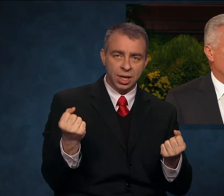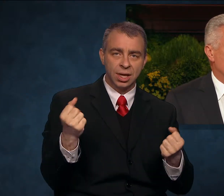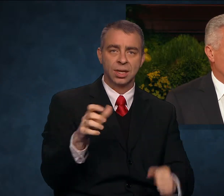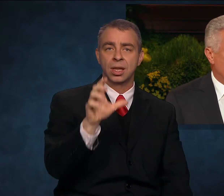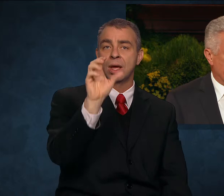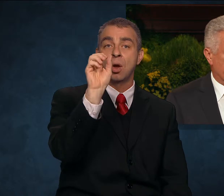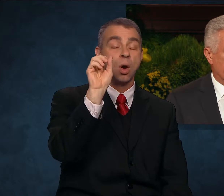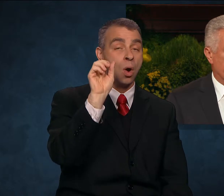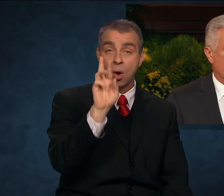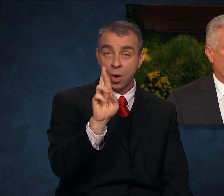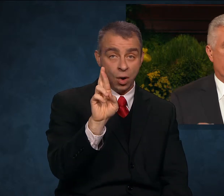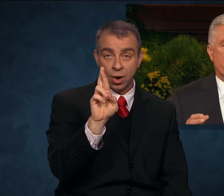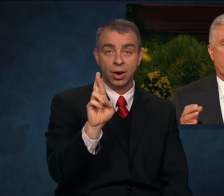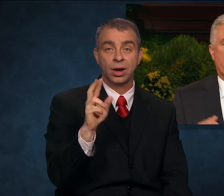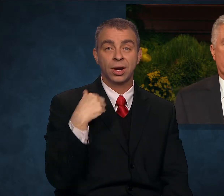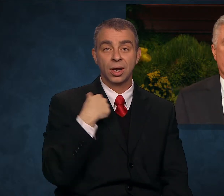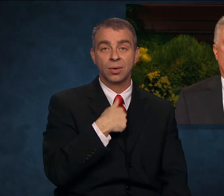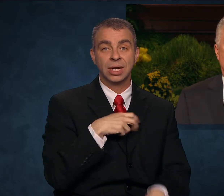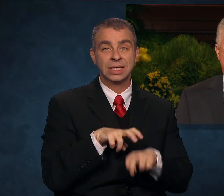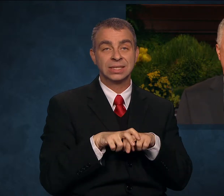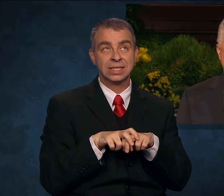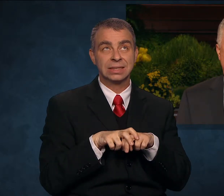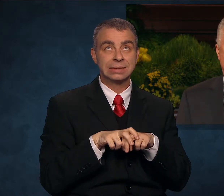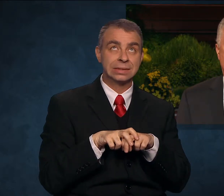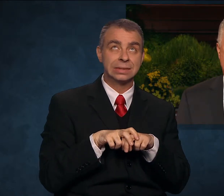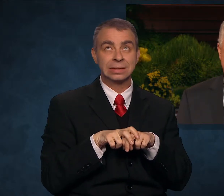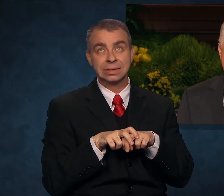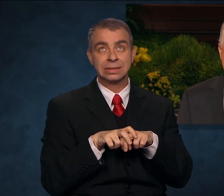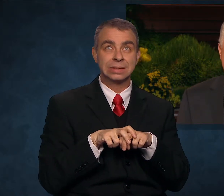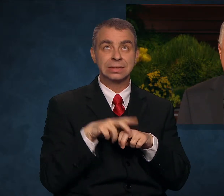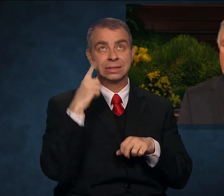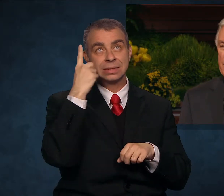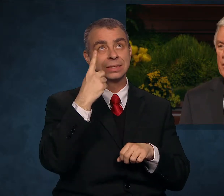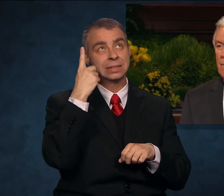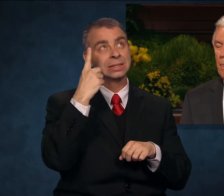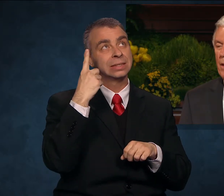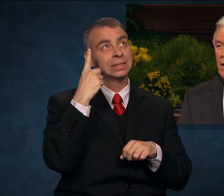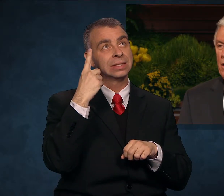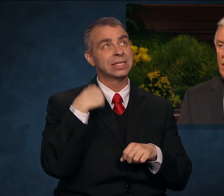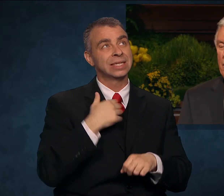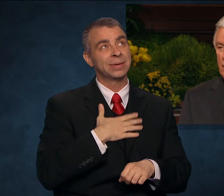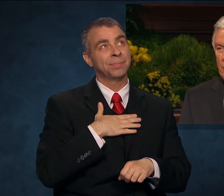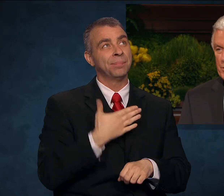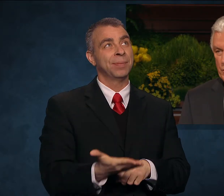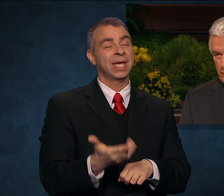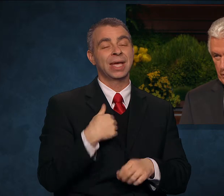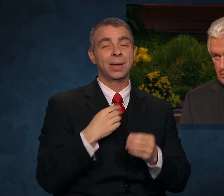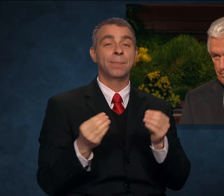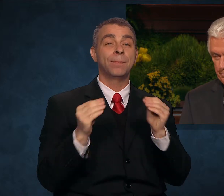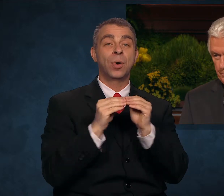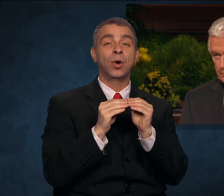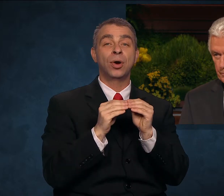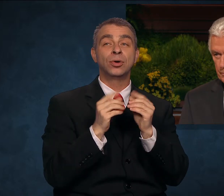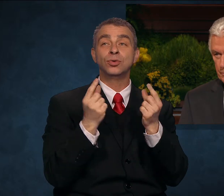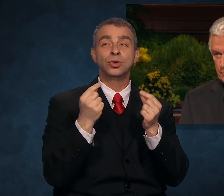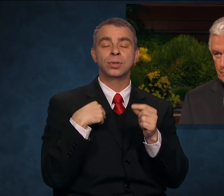have to admit that our role was mostly that of an observer?